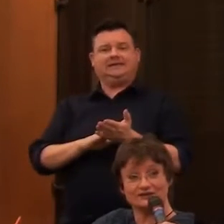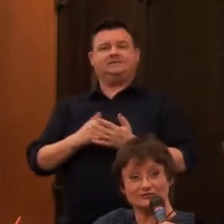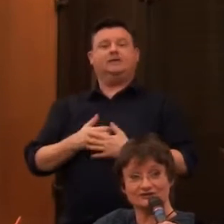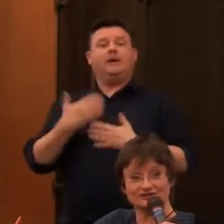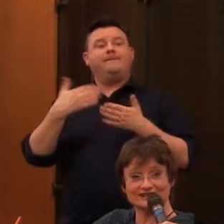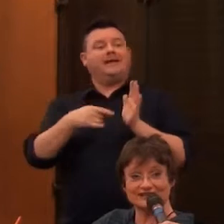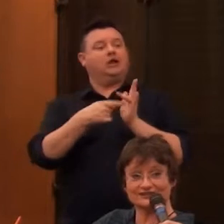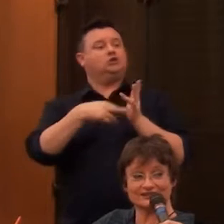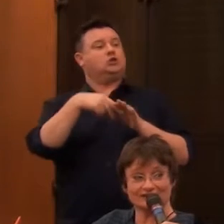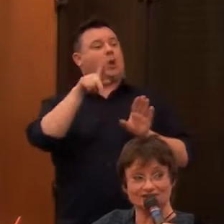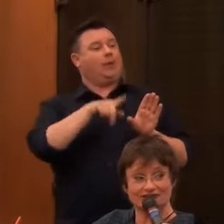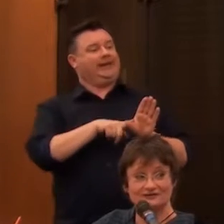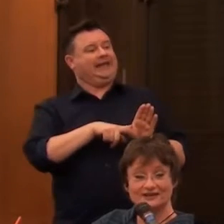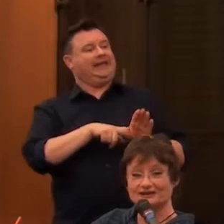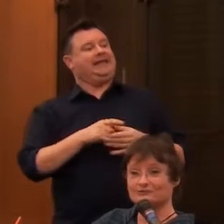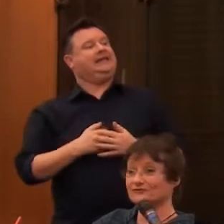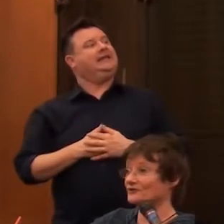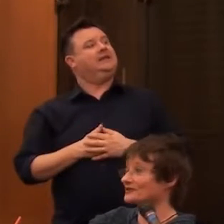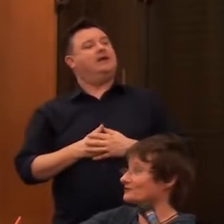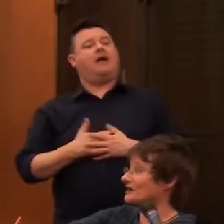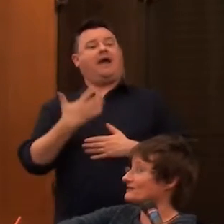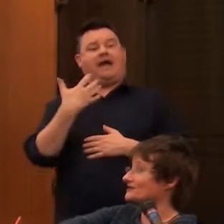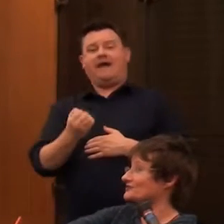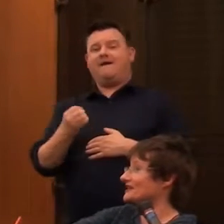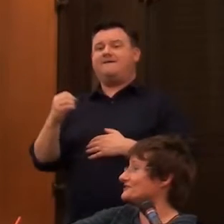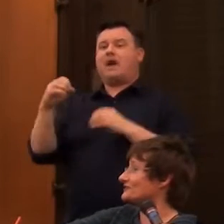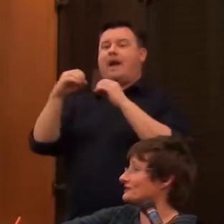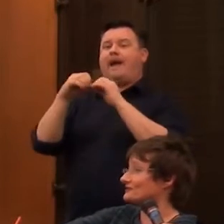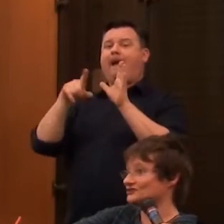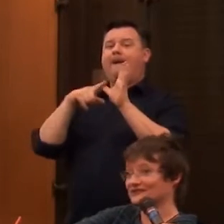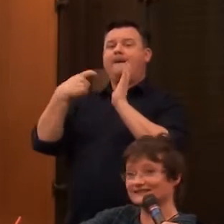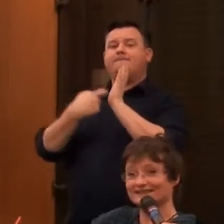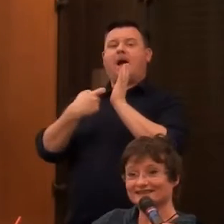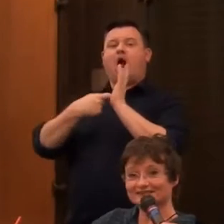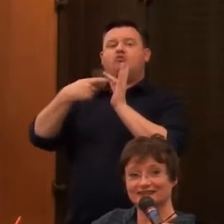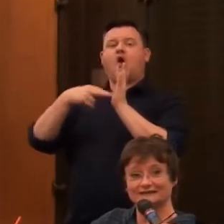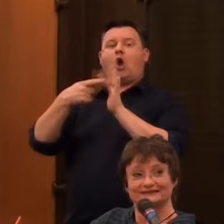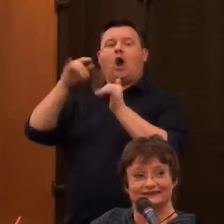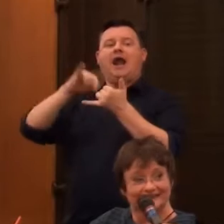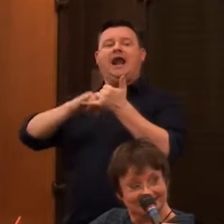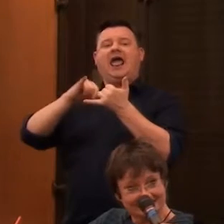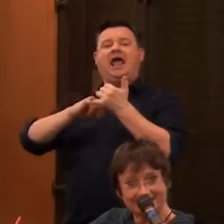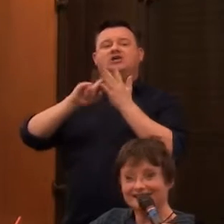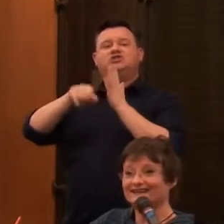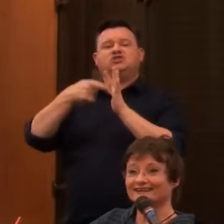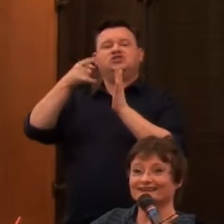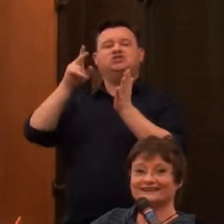Tony, which we've just seen in his slideshow. We've got Baroness Jane, wherever she is. She's over there.